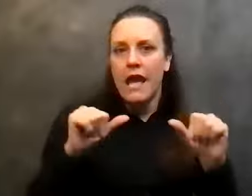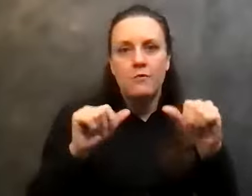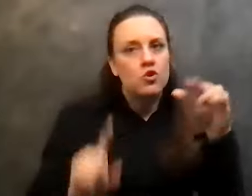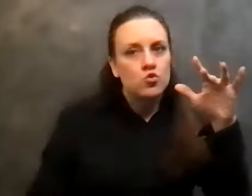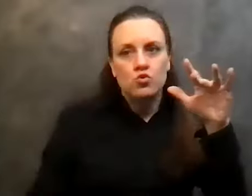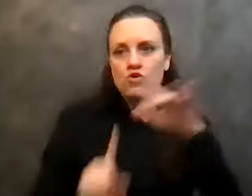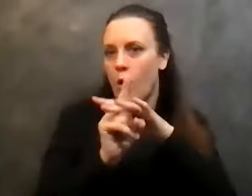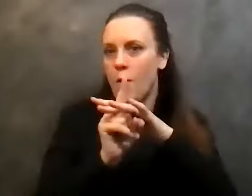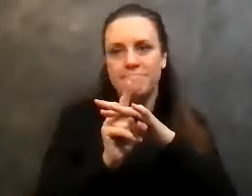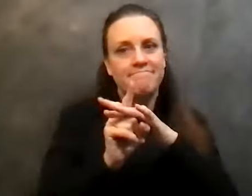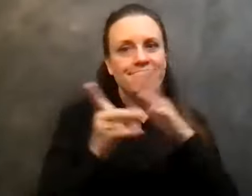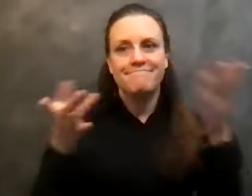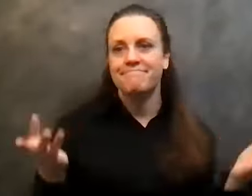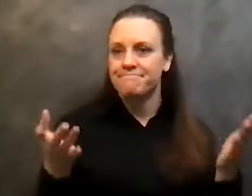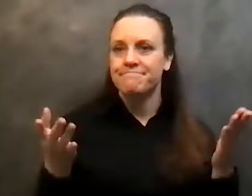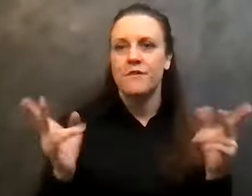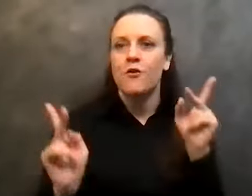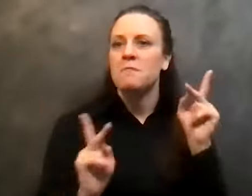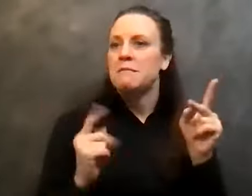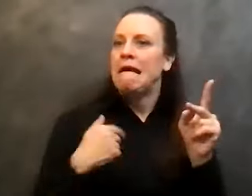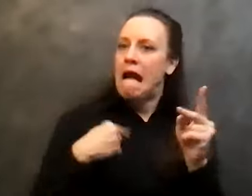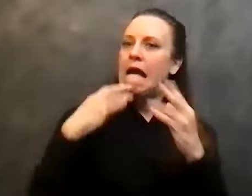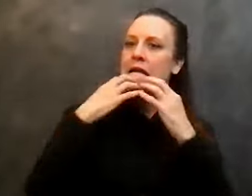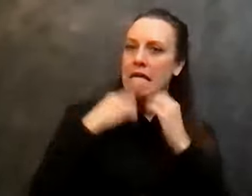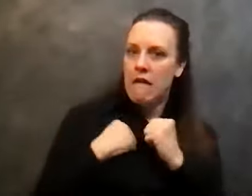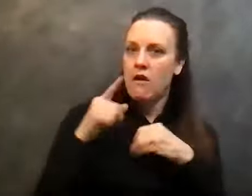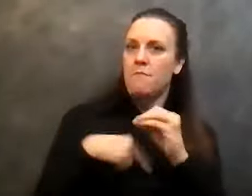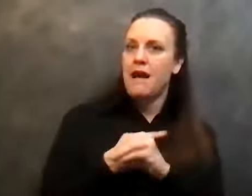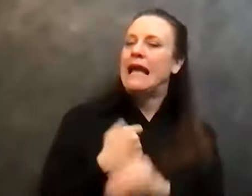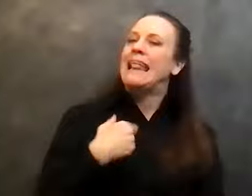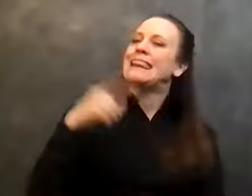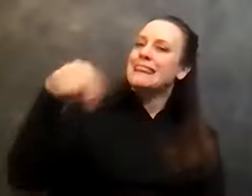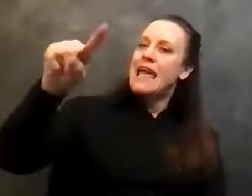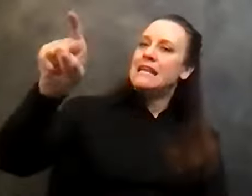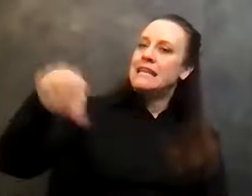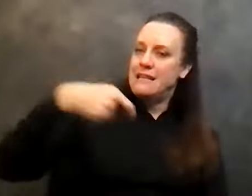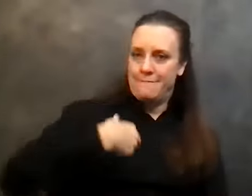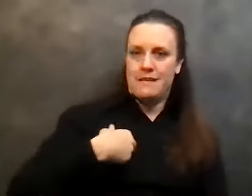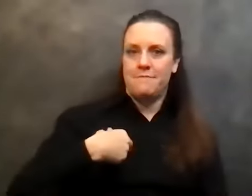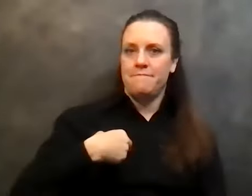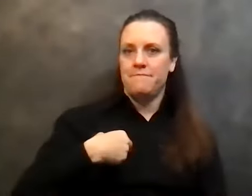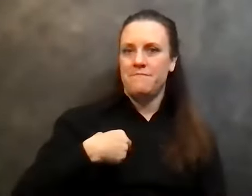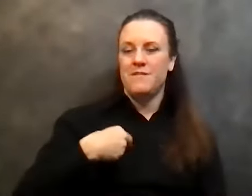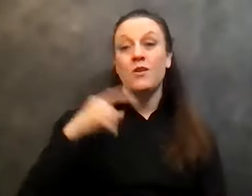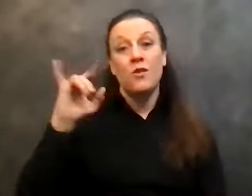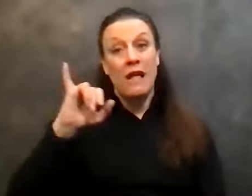up for the people I cared about and that needed me. So I did things like start a family and, you know,